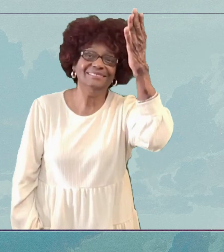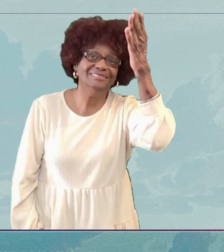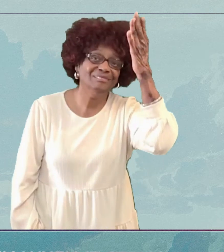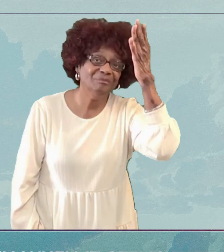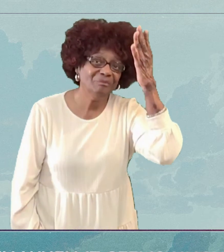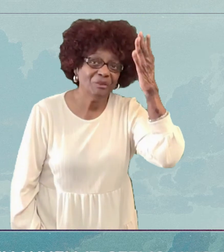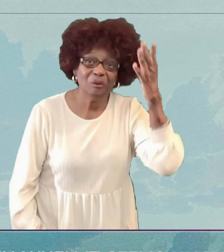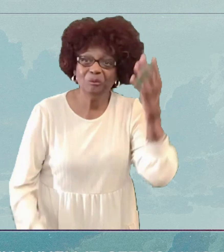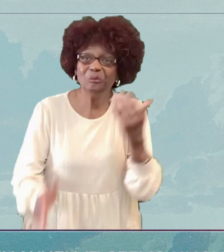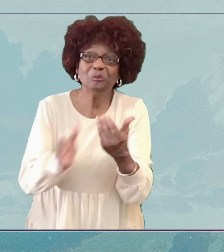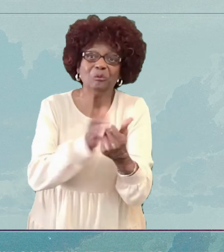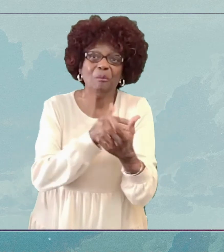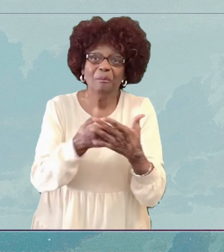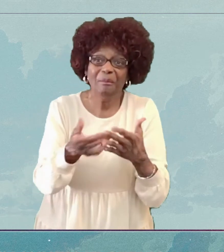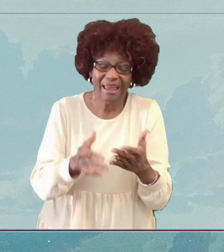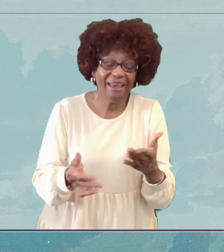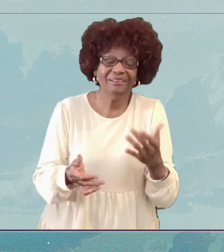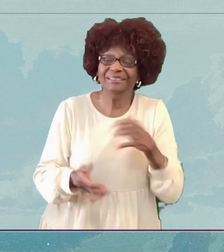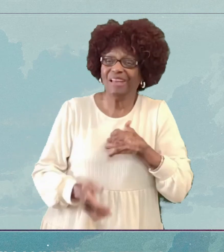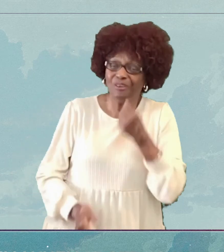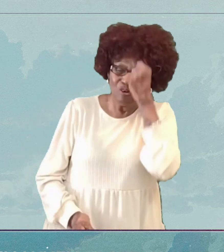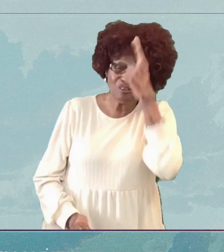Even when it seems unclear to me